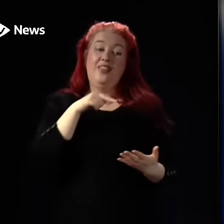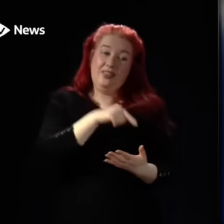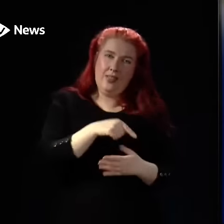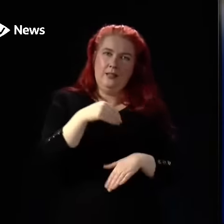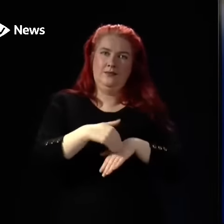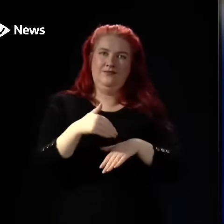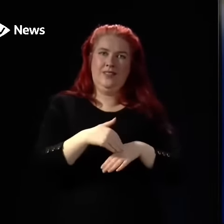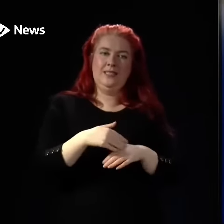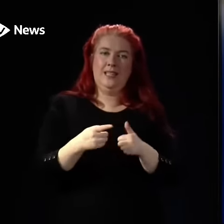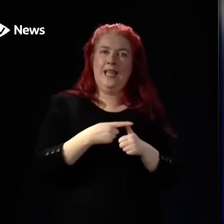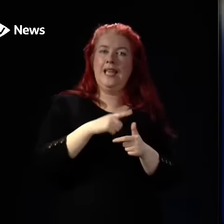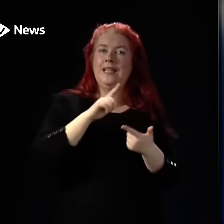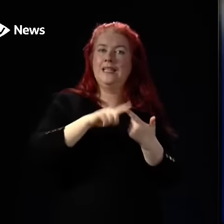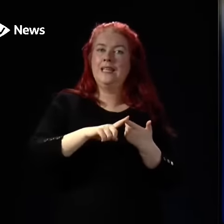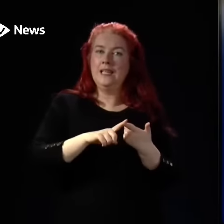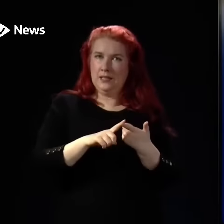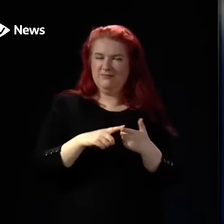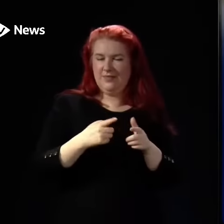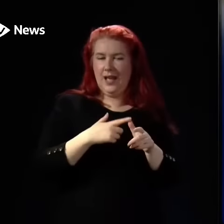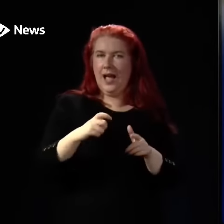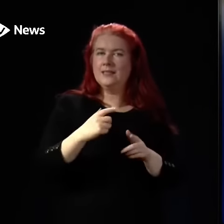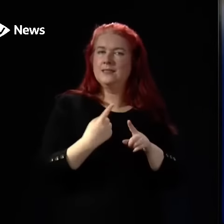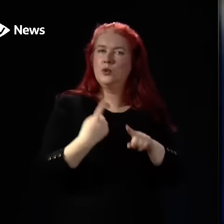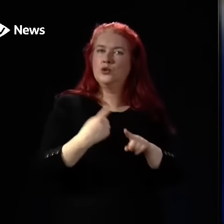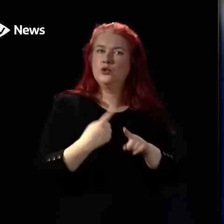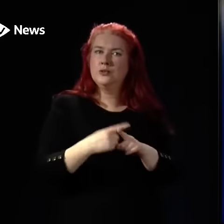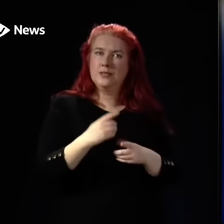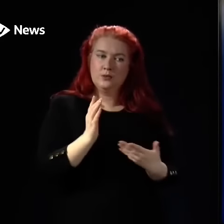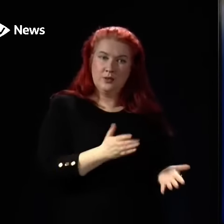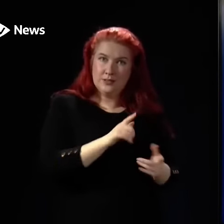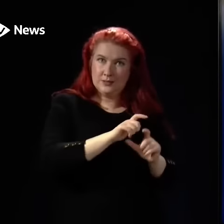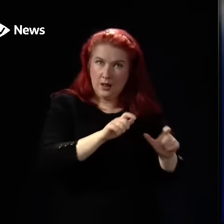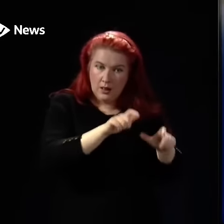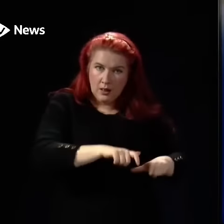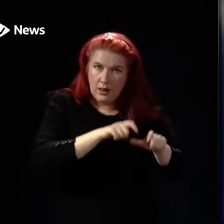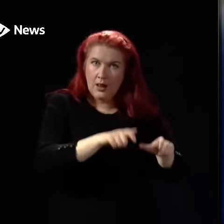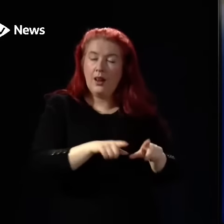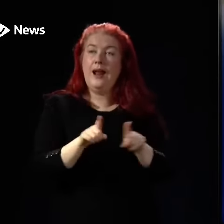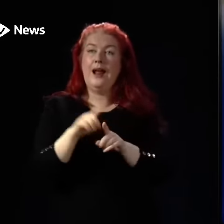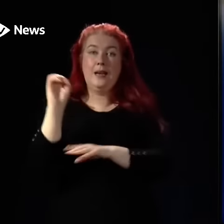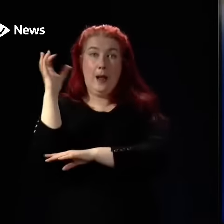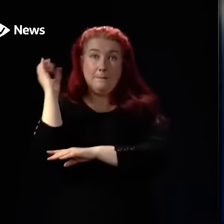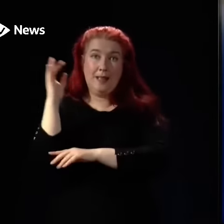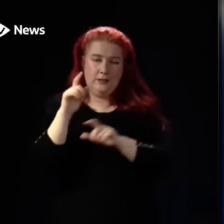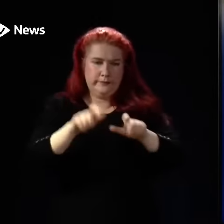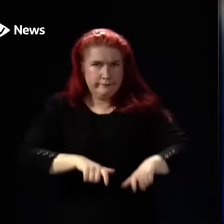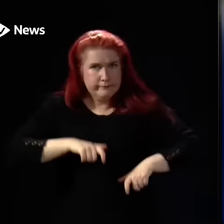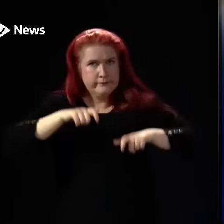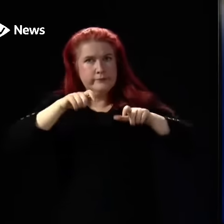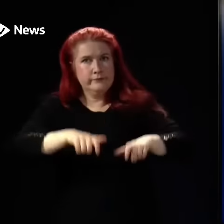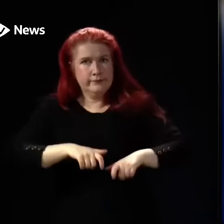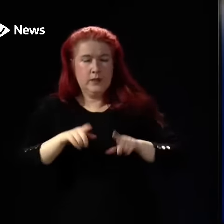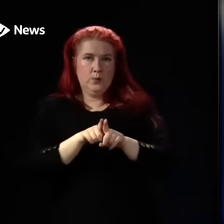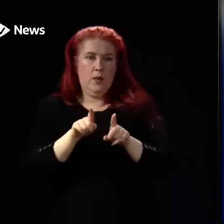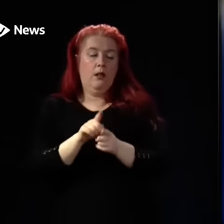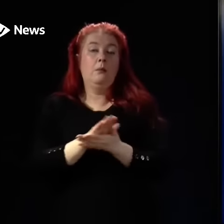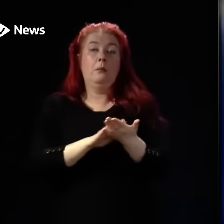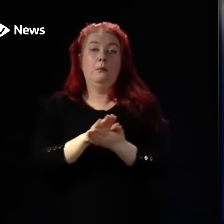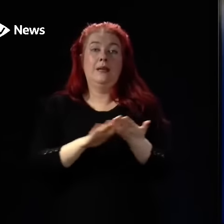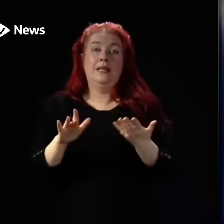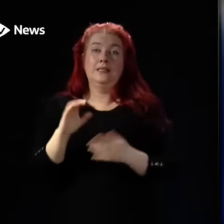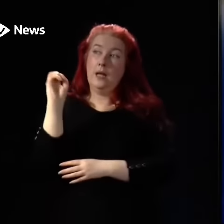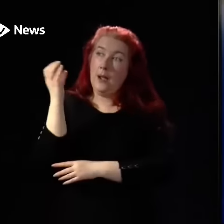that we've been seeing over recent times and longer turnaround times for ambulances which in turn can mean longer